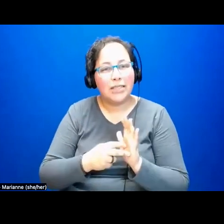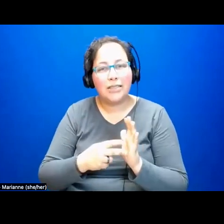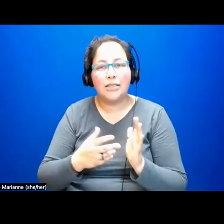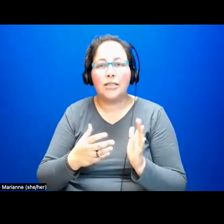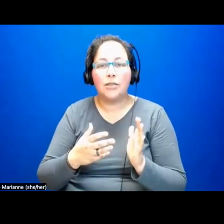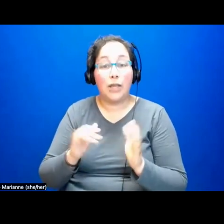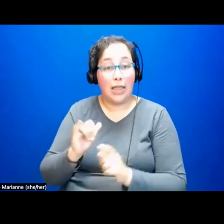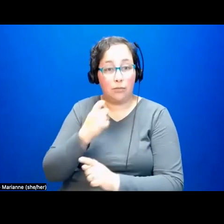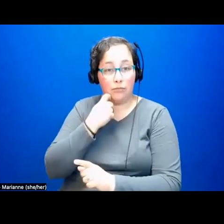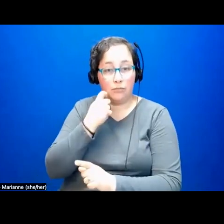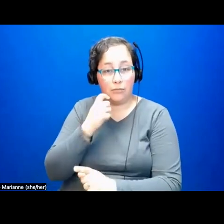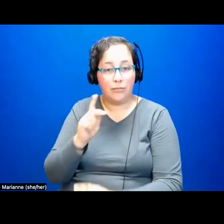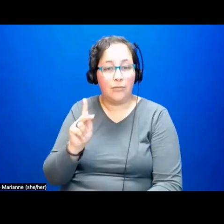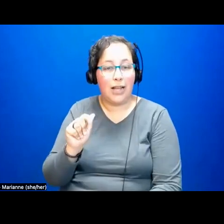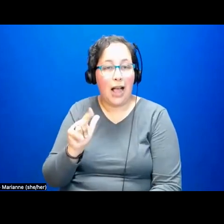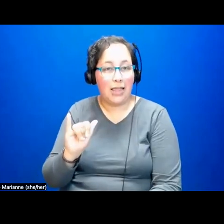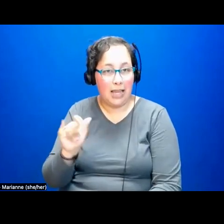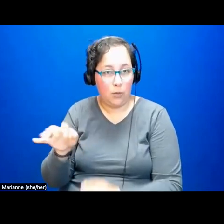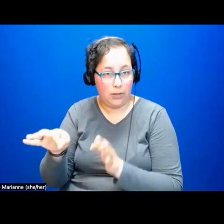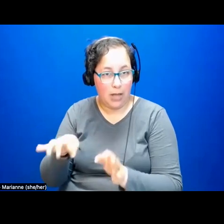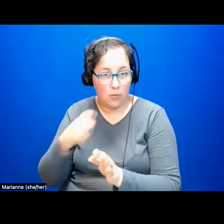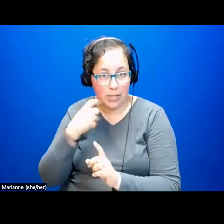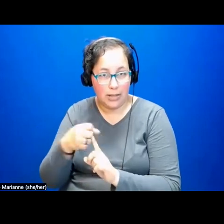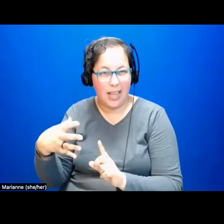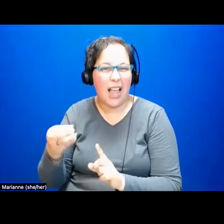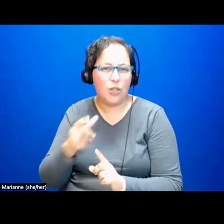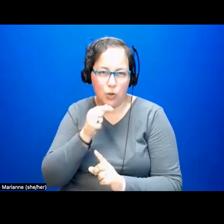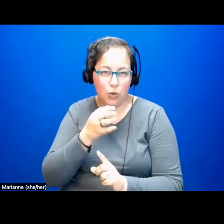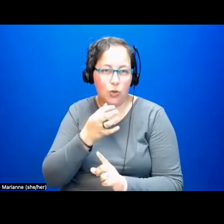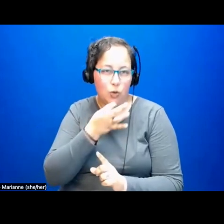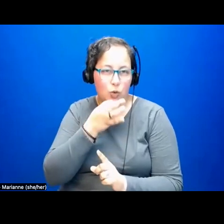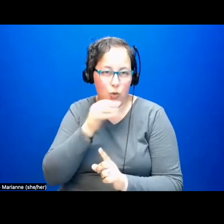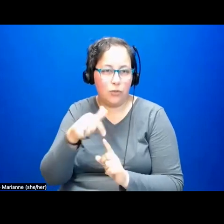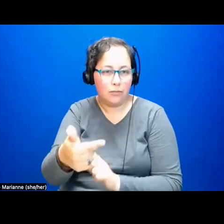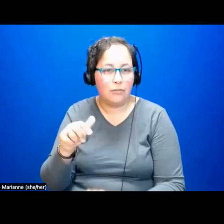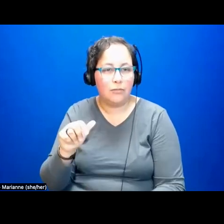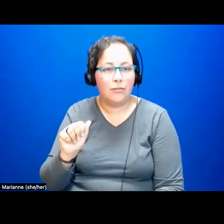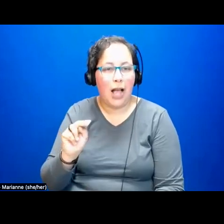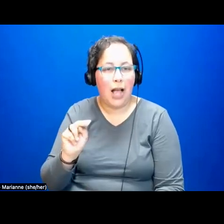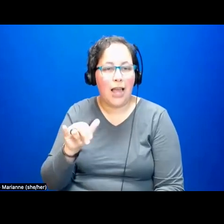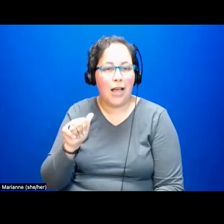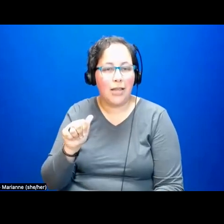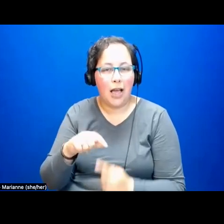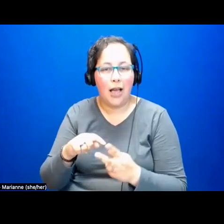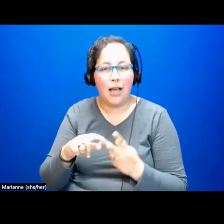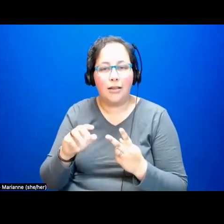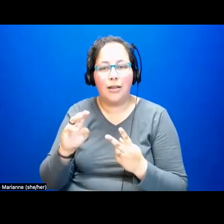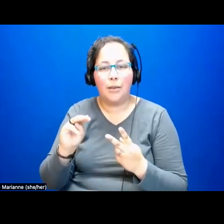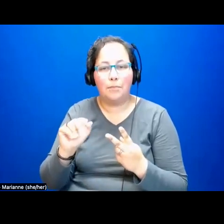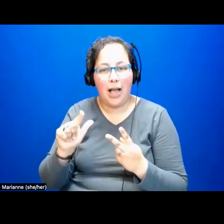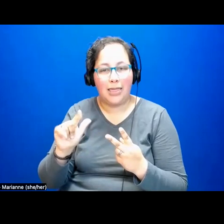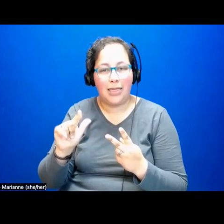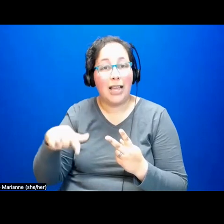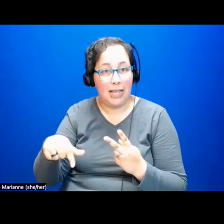talking about, and that I think we will hear about from Ananya and from Malik. TheÜQ if then, abolition is